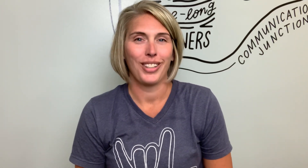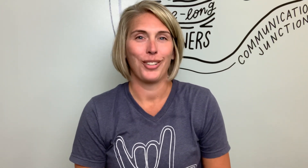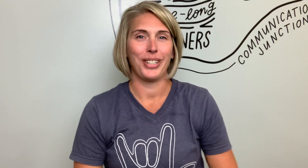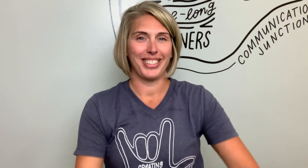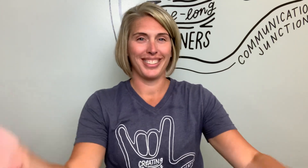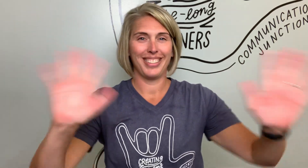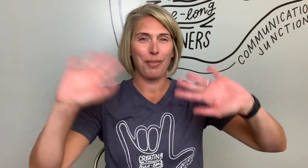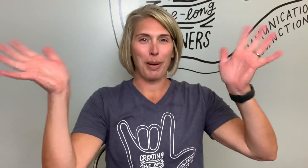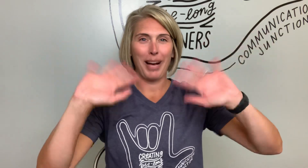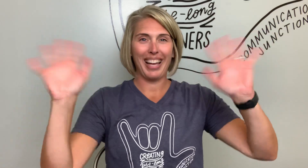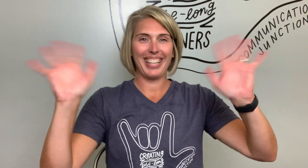little one. Bye-bye.